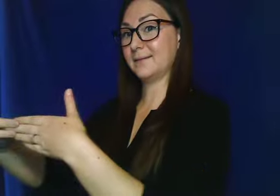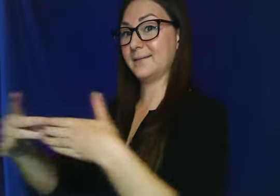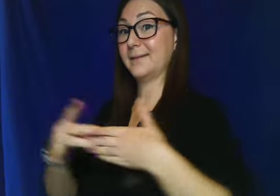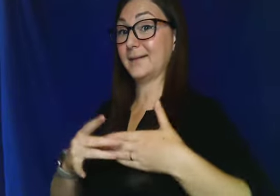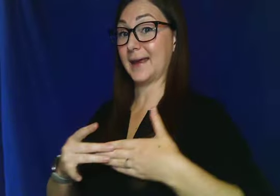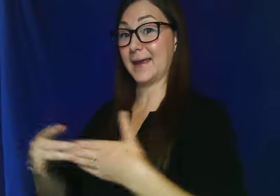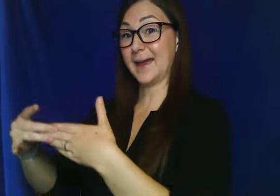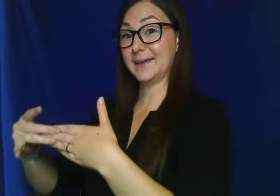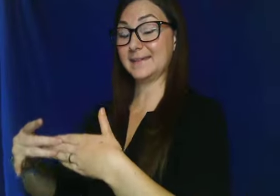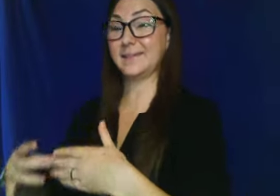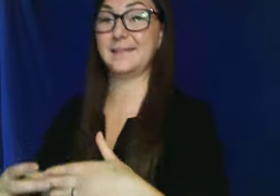I guide.